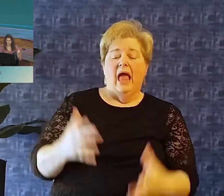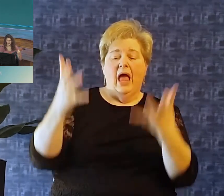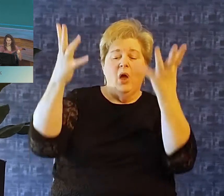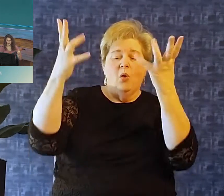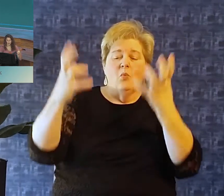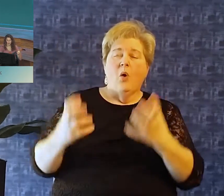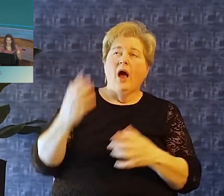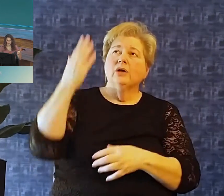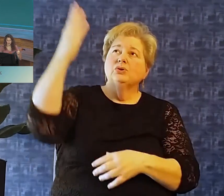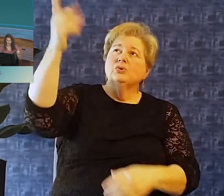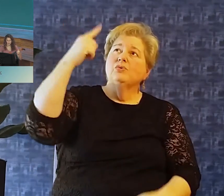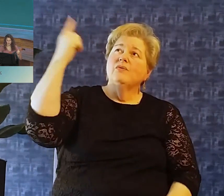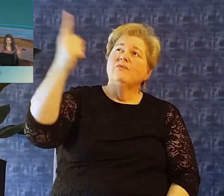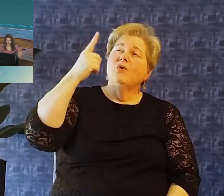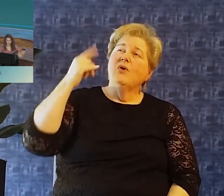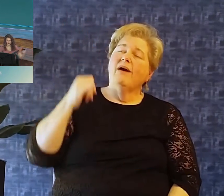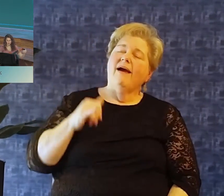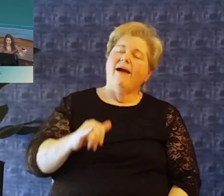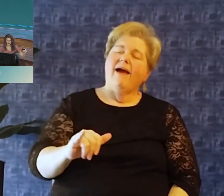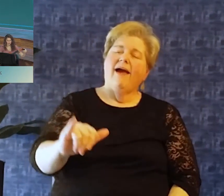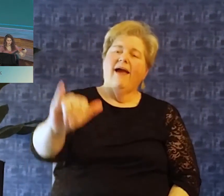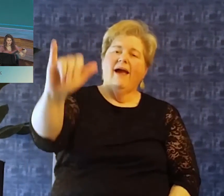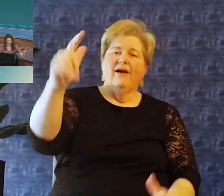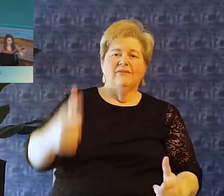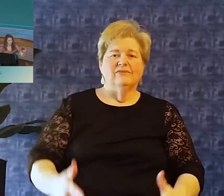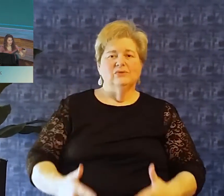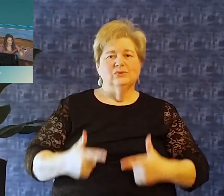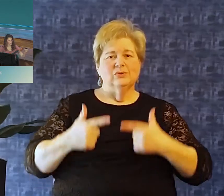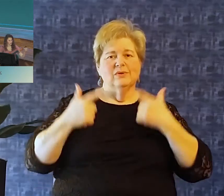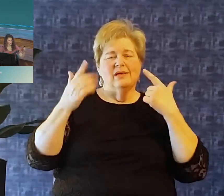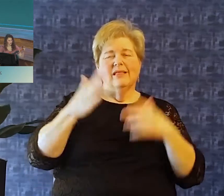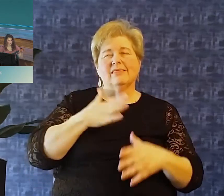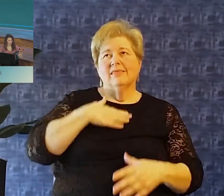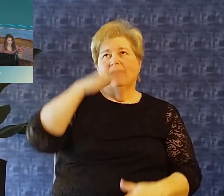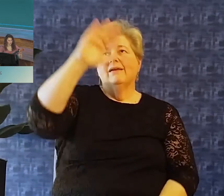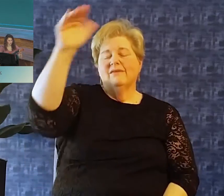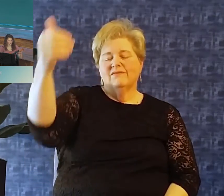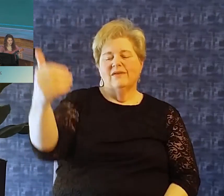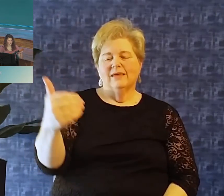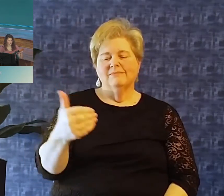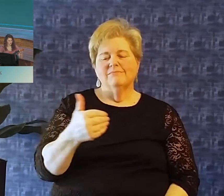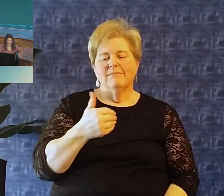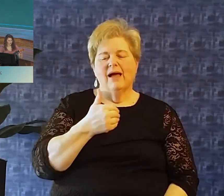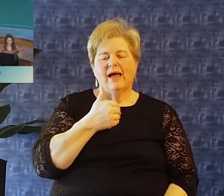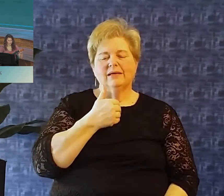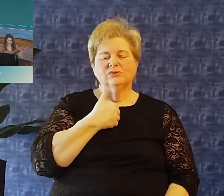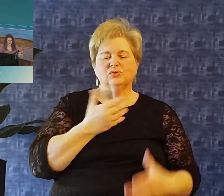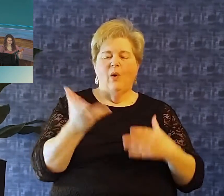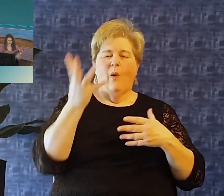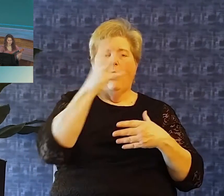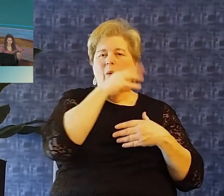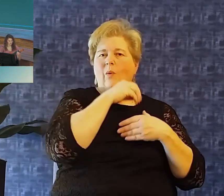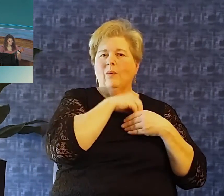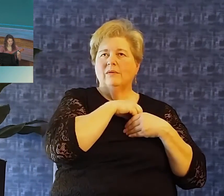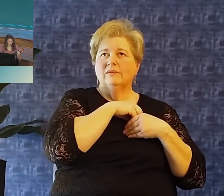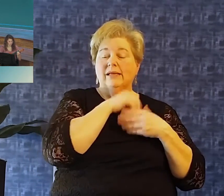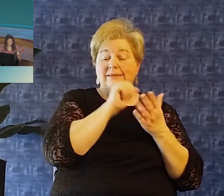I want thee forever to live in my soul.